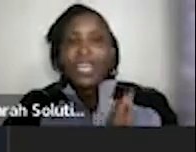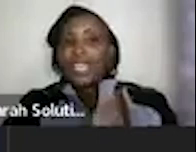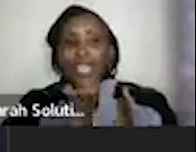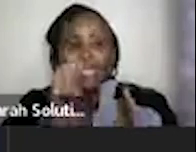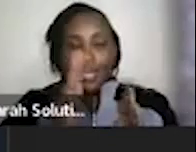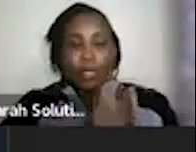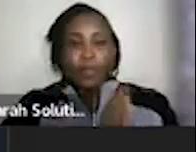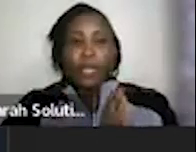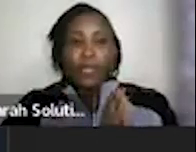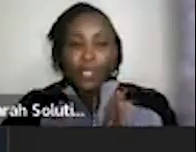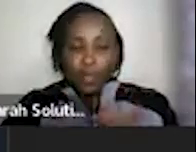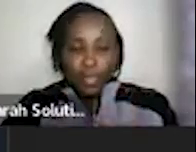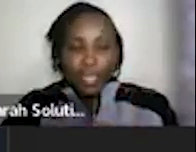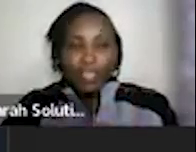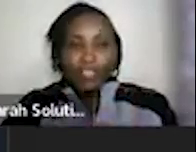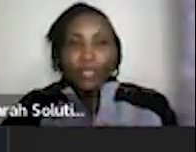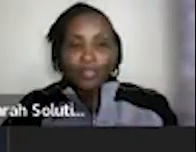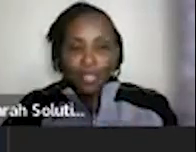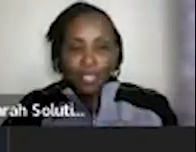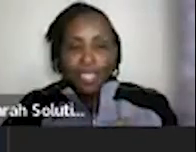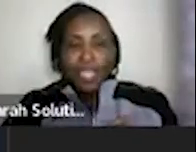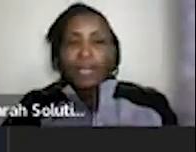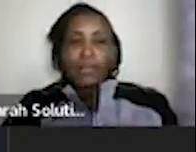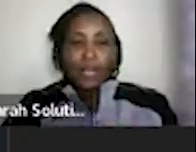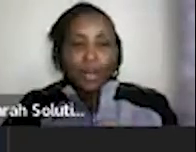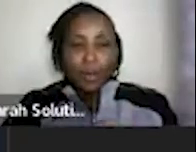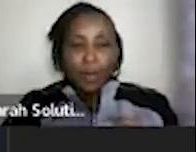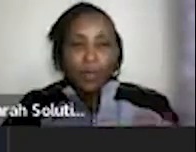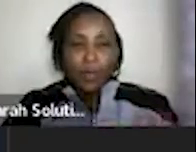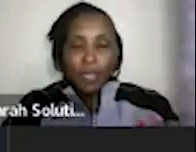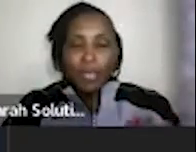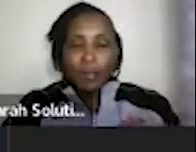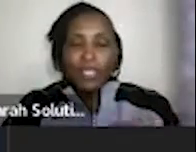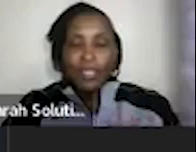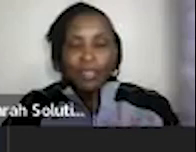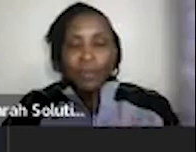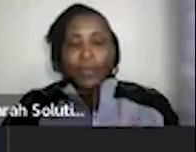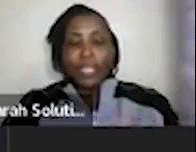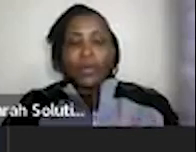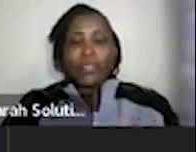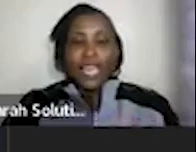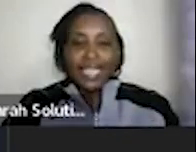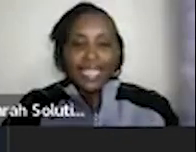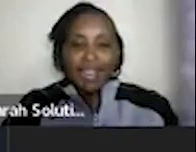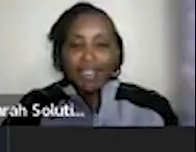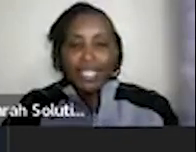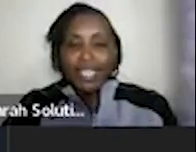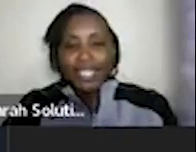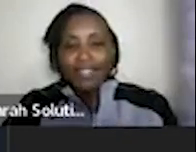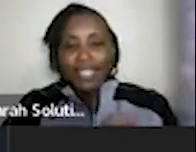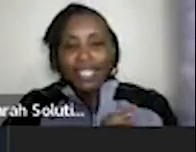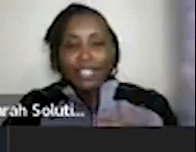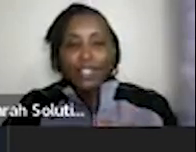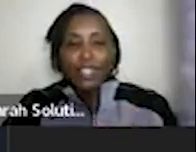budget the next thing will be where do you take your money after you have saved and i'm sure apollo will be speaking about saving and then we have start discovery